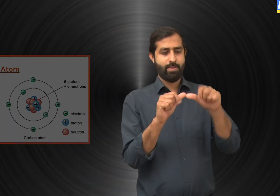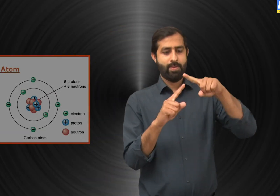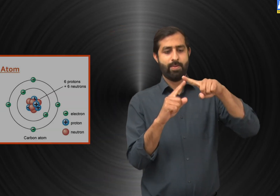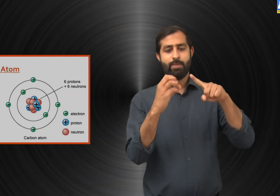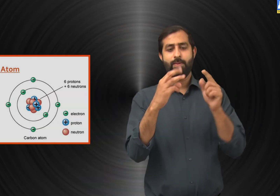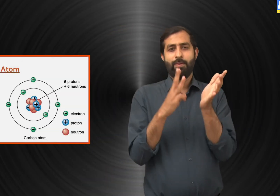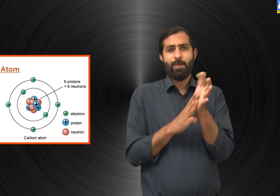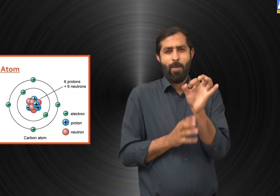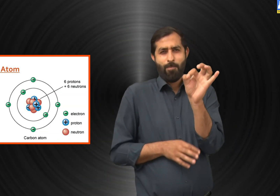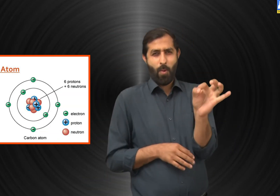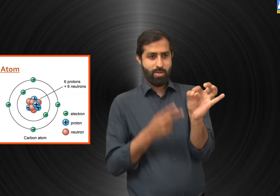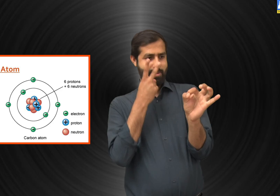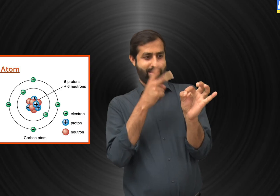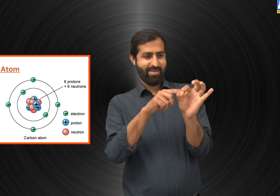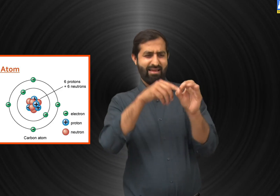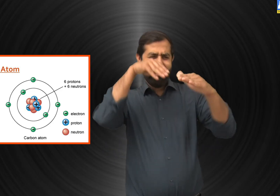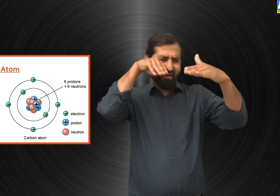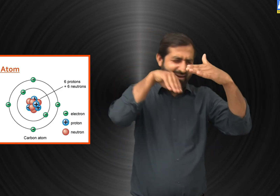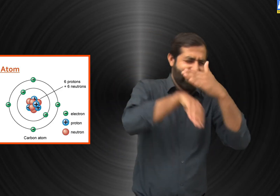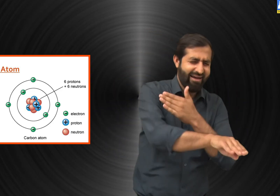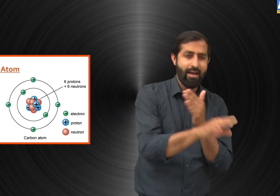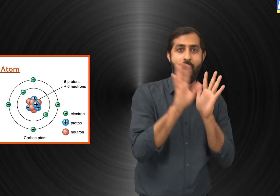Atoms are composed of mainly three particles.